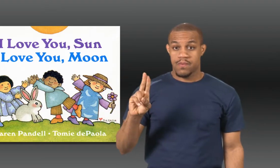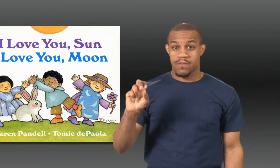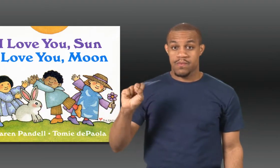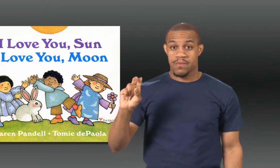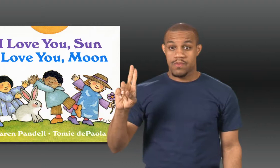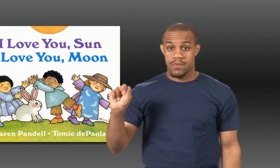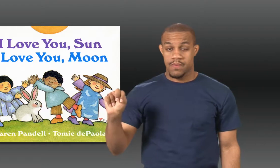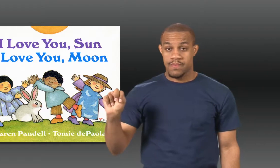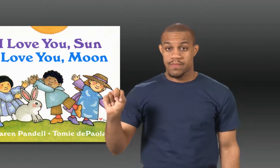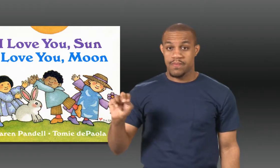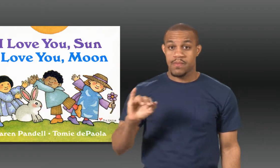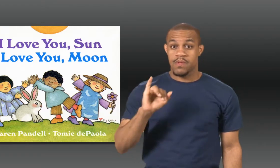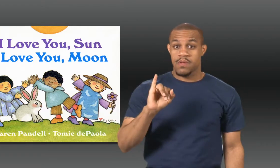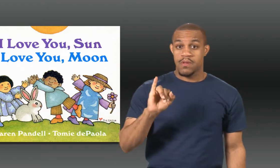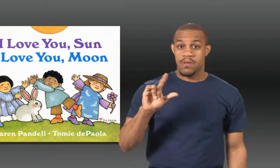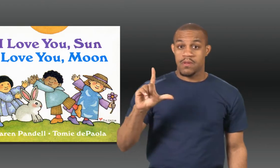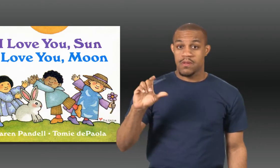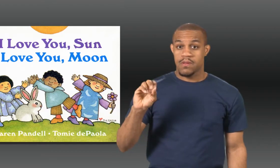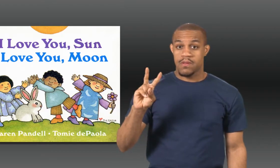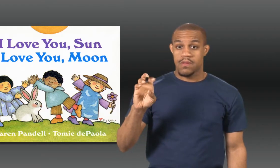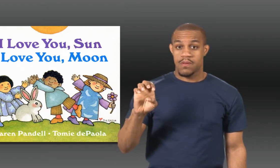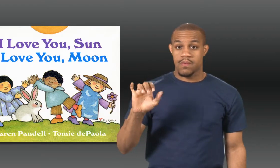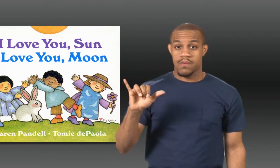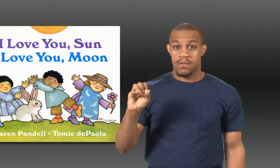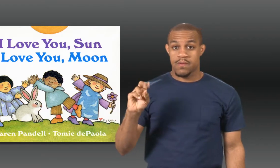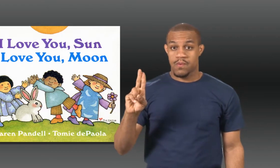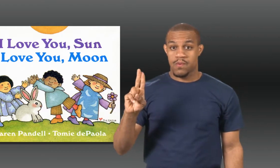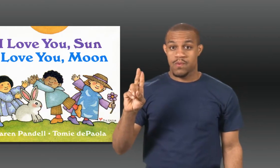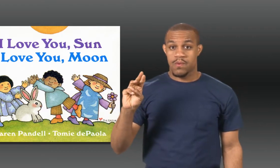I love you, Sun. I love you, Moon.